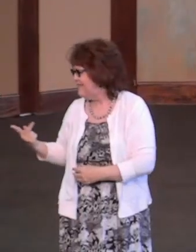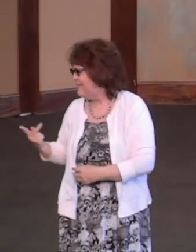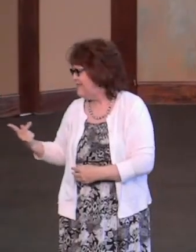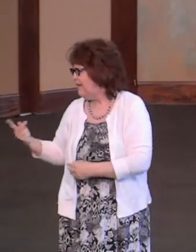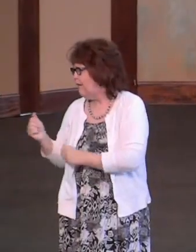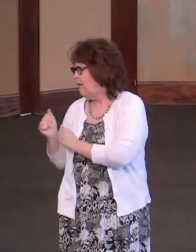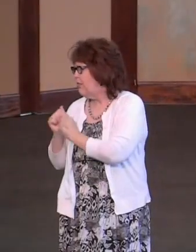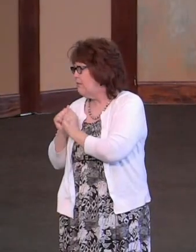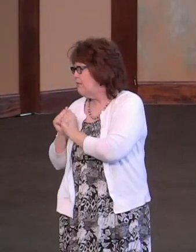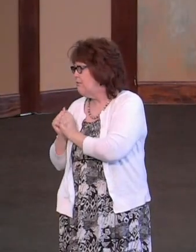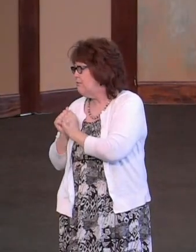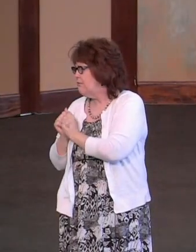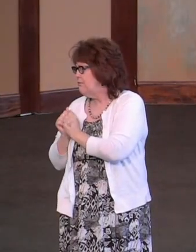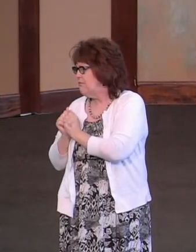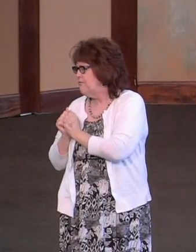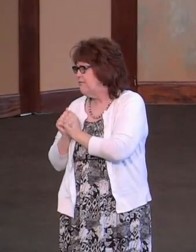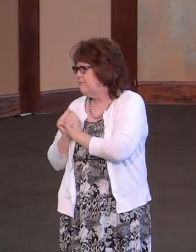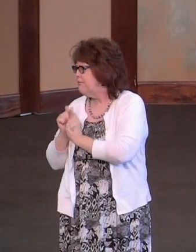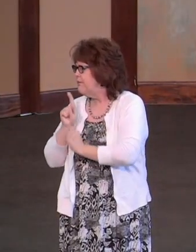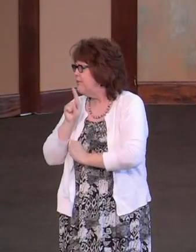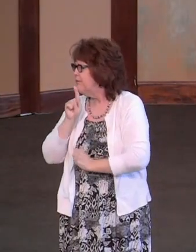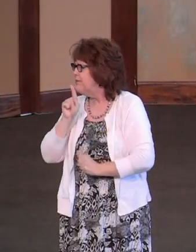your shoulders.